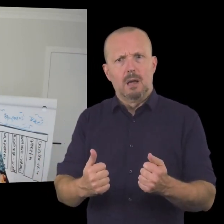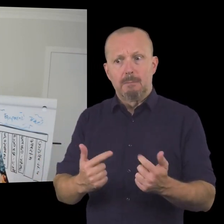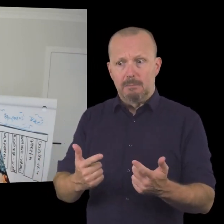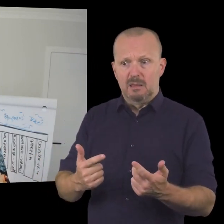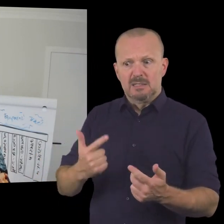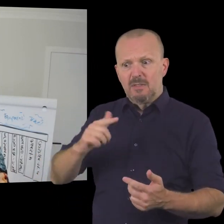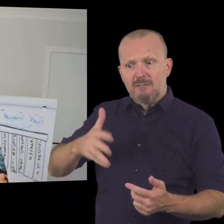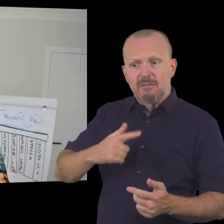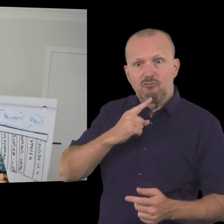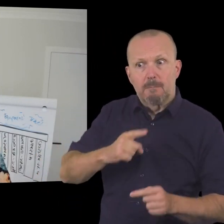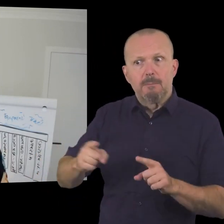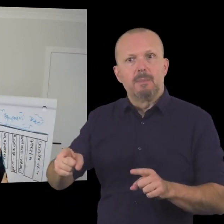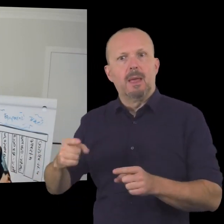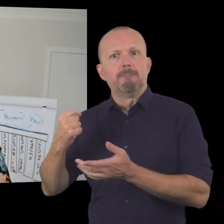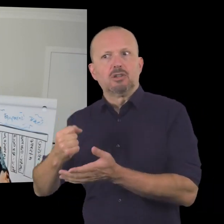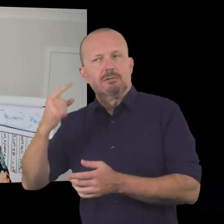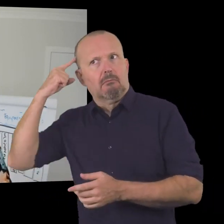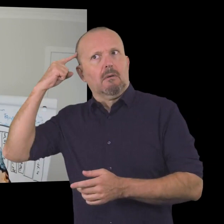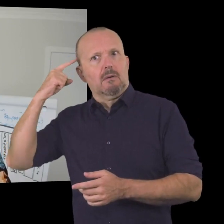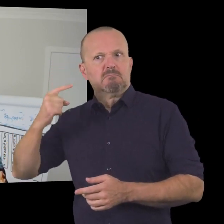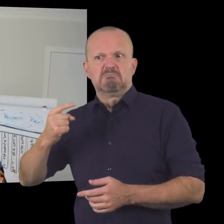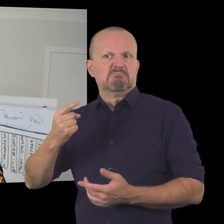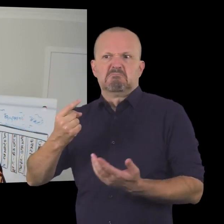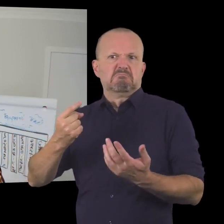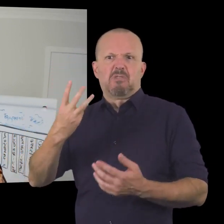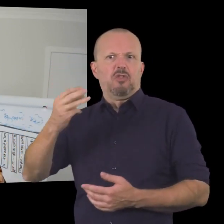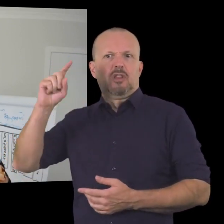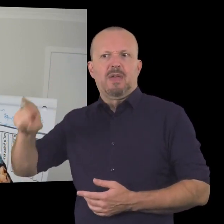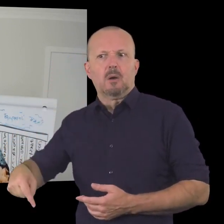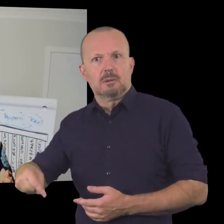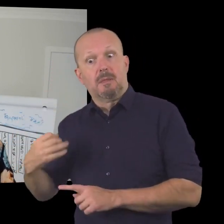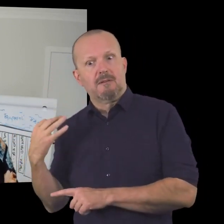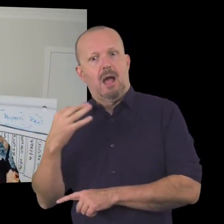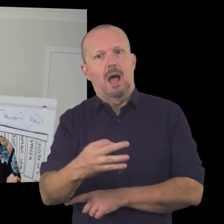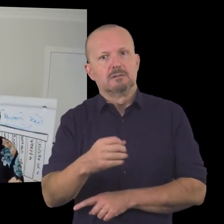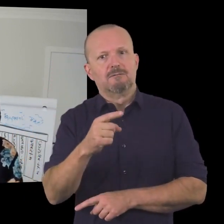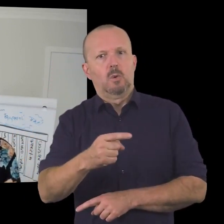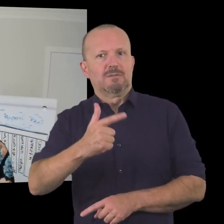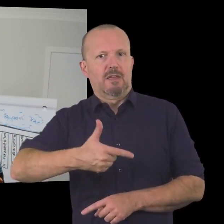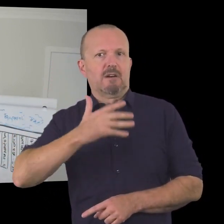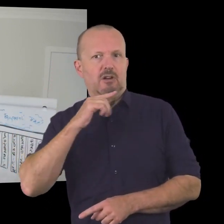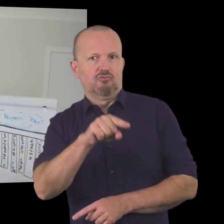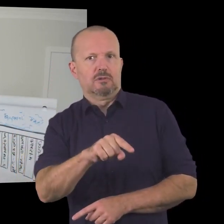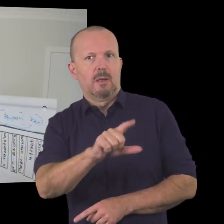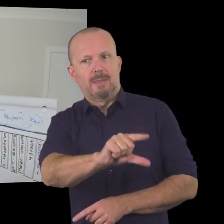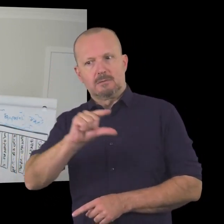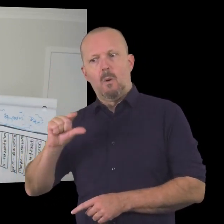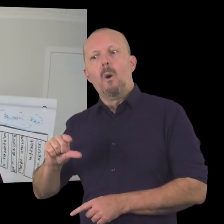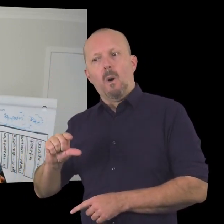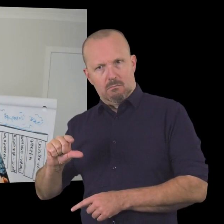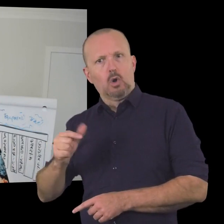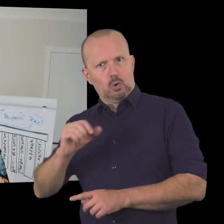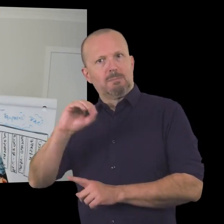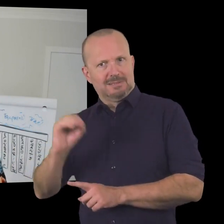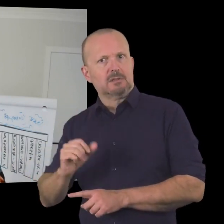maybe to help them raise a good chunk of what they're looking to raise so they're really specific around seven thousand dollars five hundred is what they're looking to raise but through